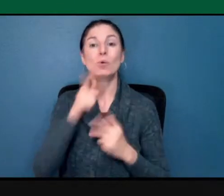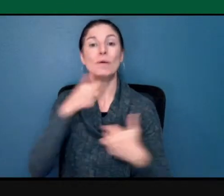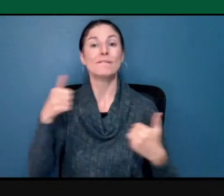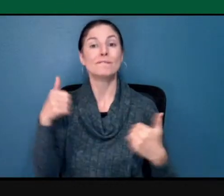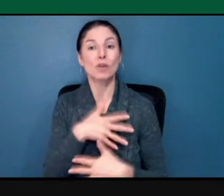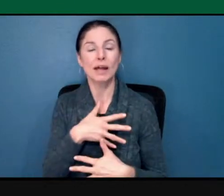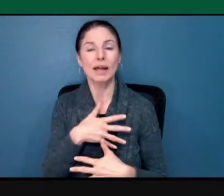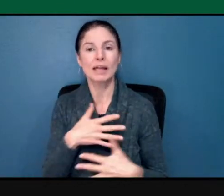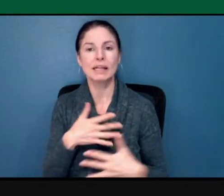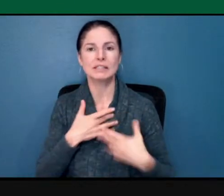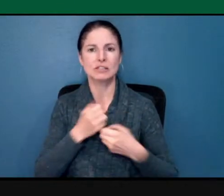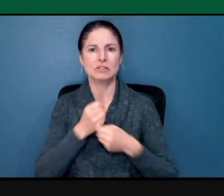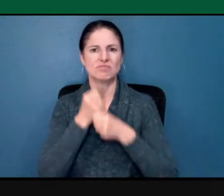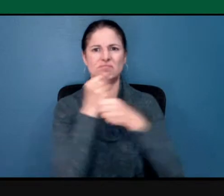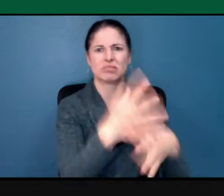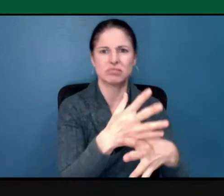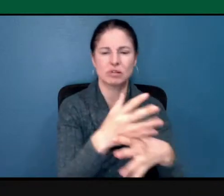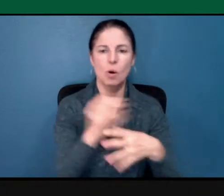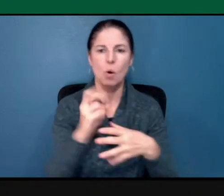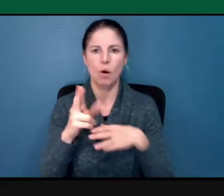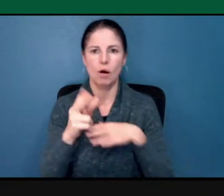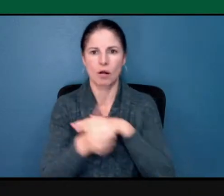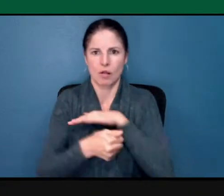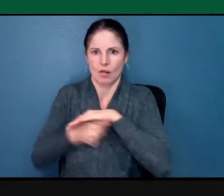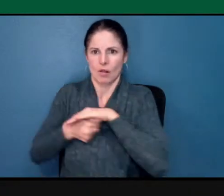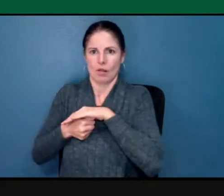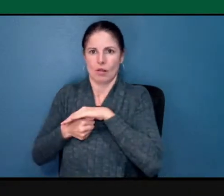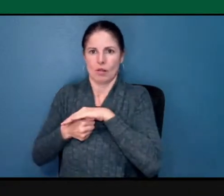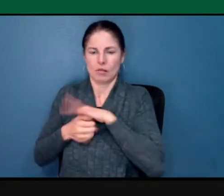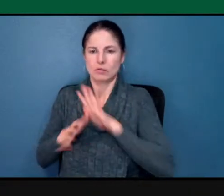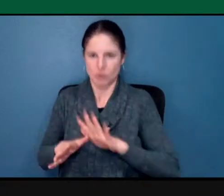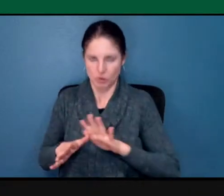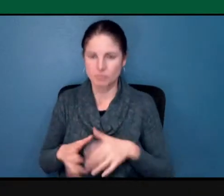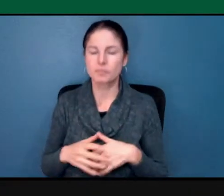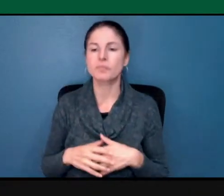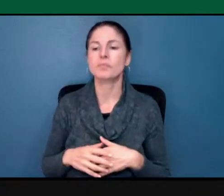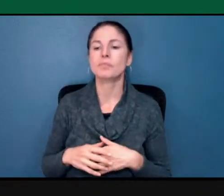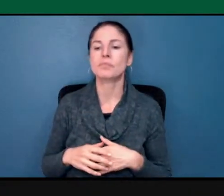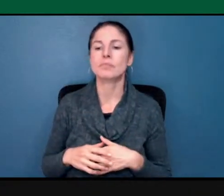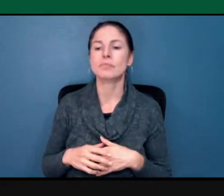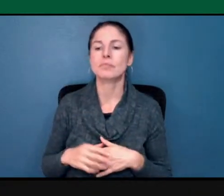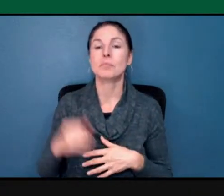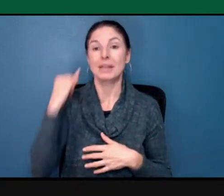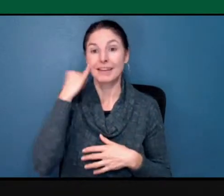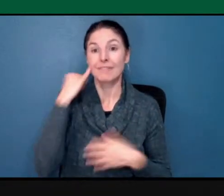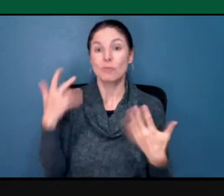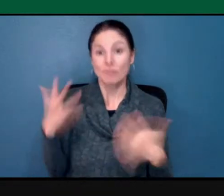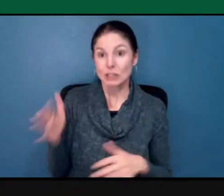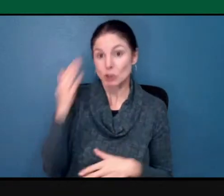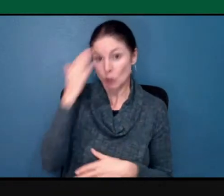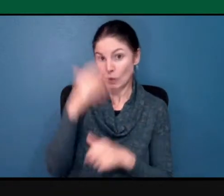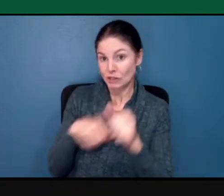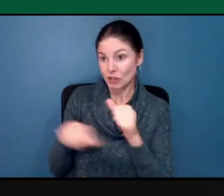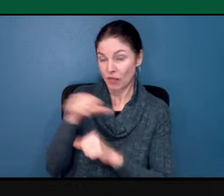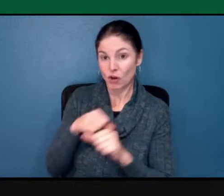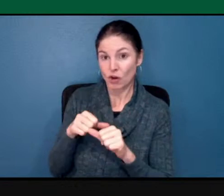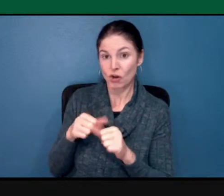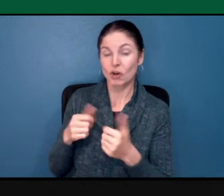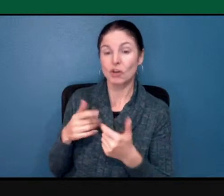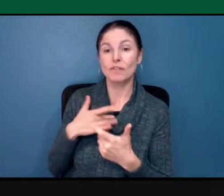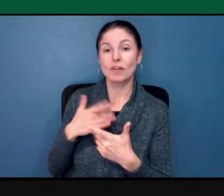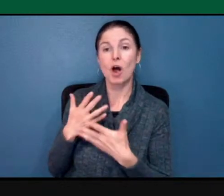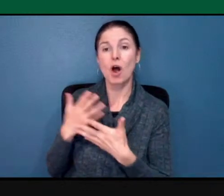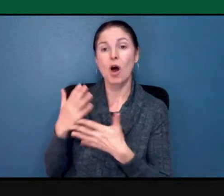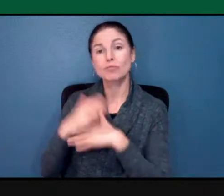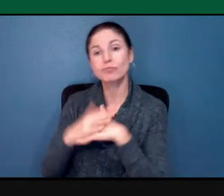if you are together and you know each other, it's great comfort to be able to say, I am with somebody who represents